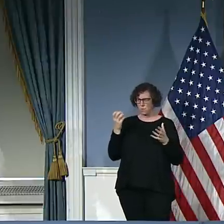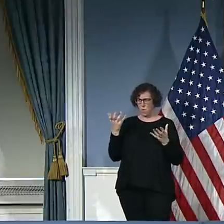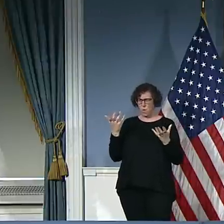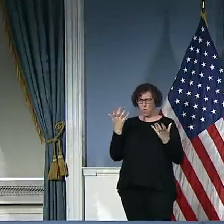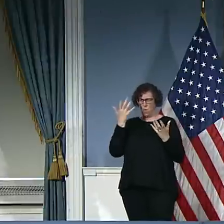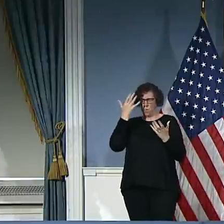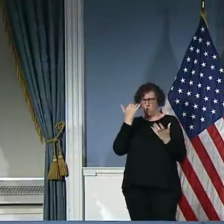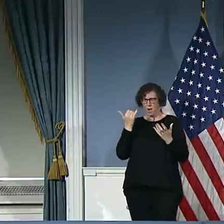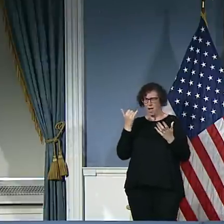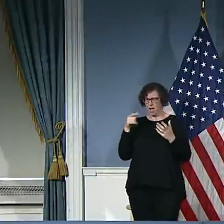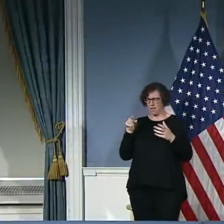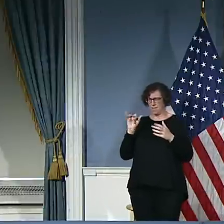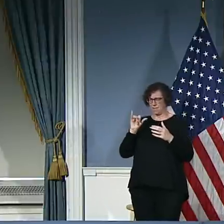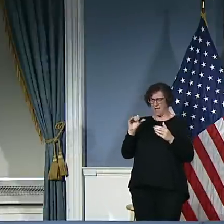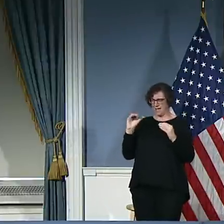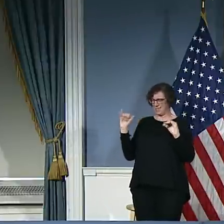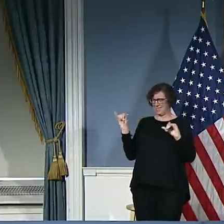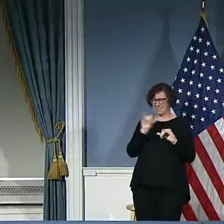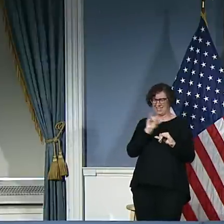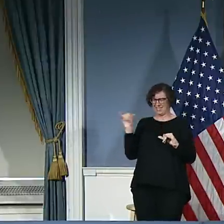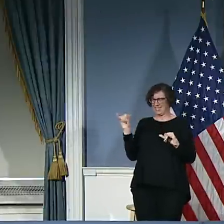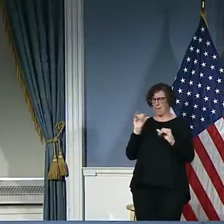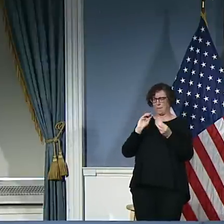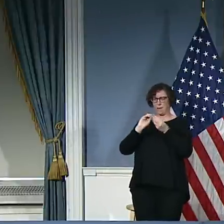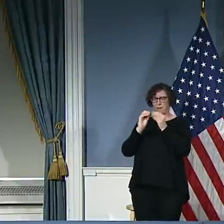puts people in hospitals, which is what we're all trying to avoid.